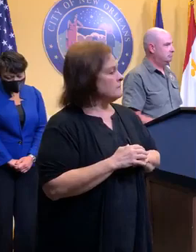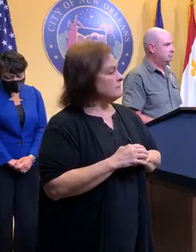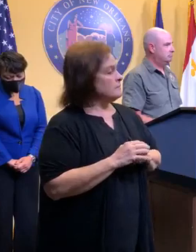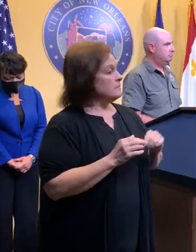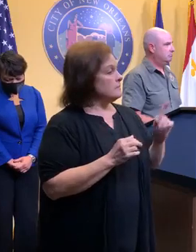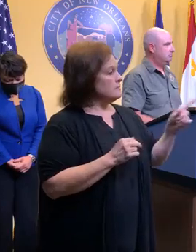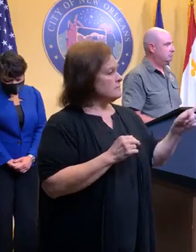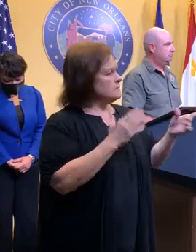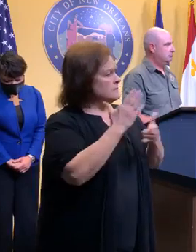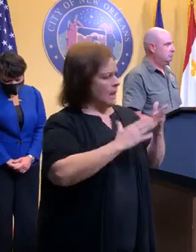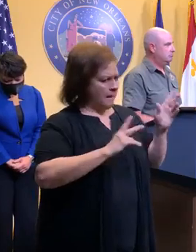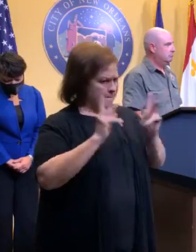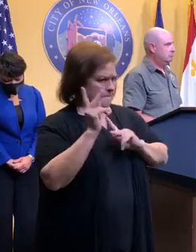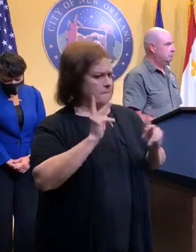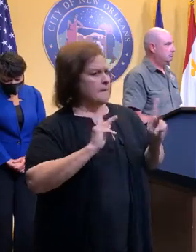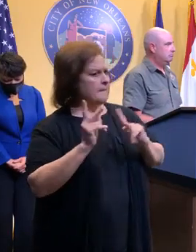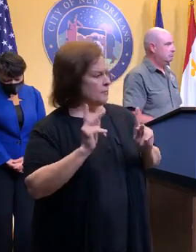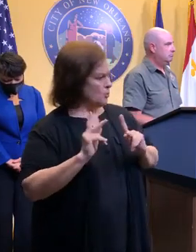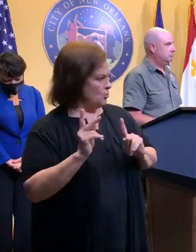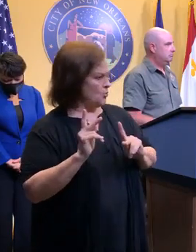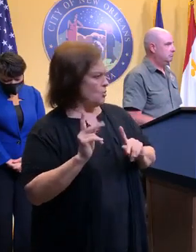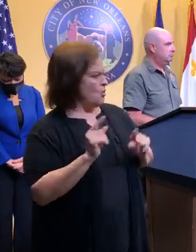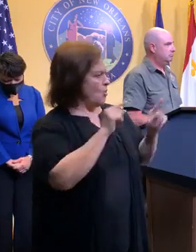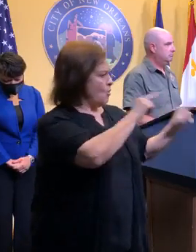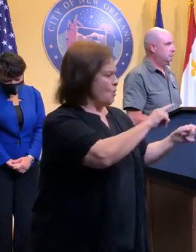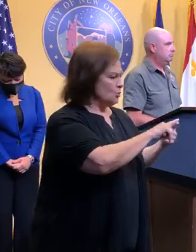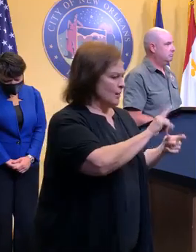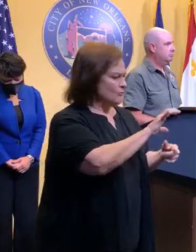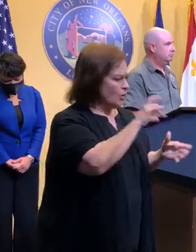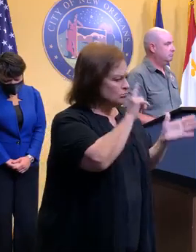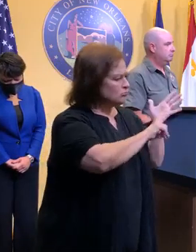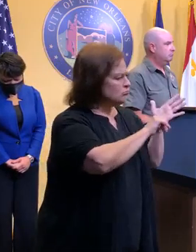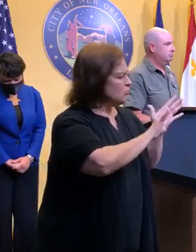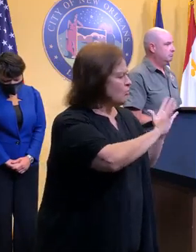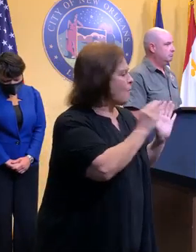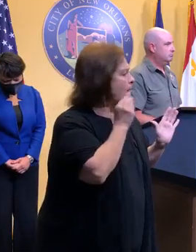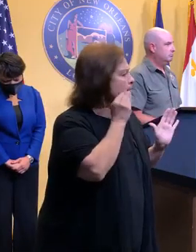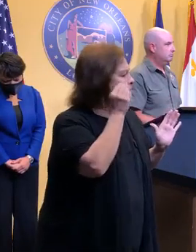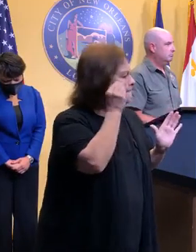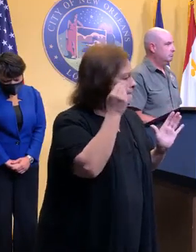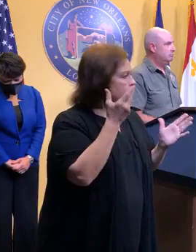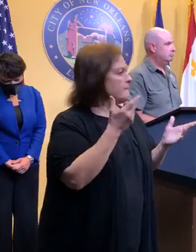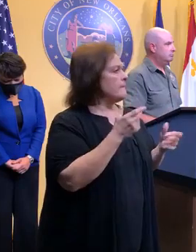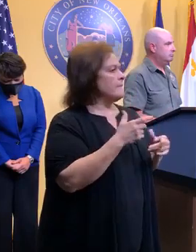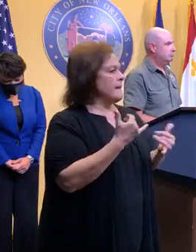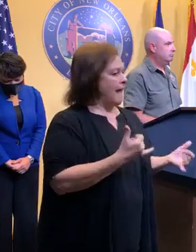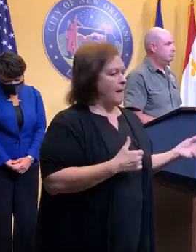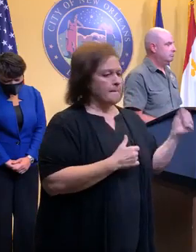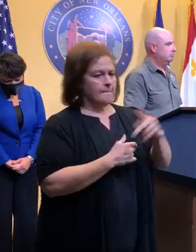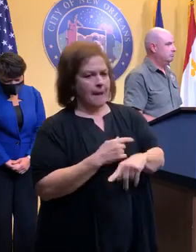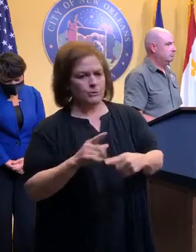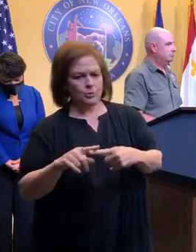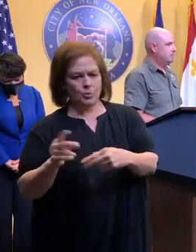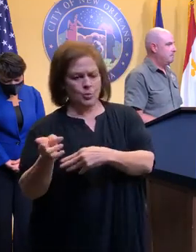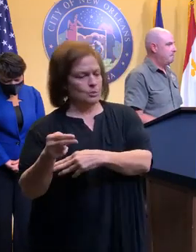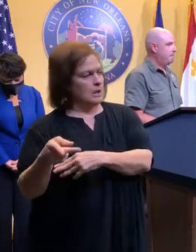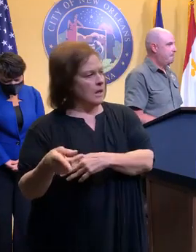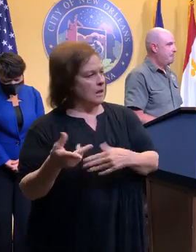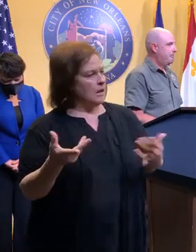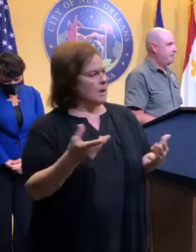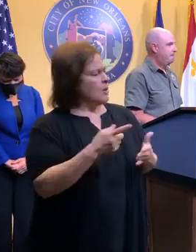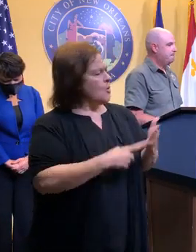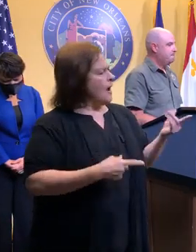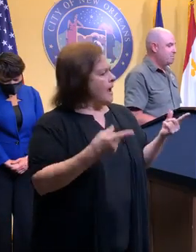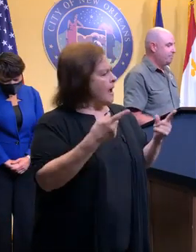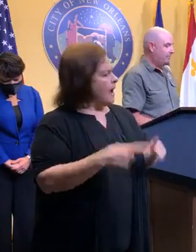Charles yesterday. Now they're back in the crosshairs and might feel they need shelter again. Where, what, you know,